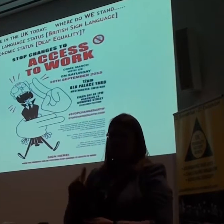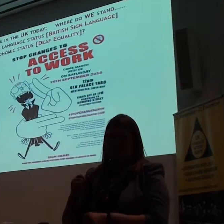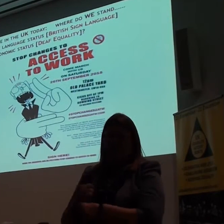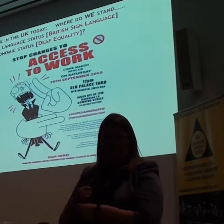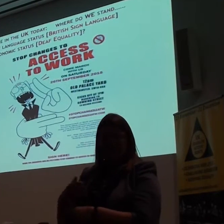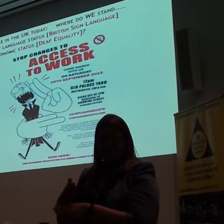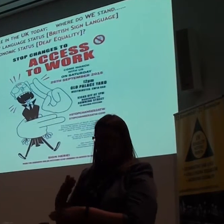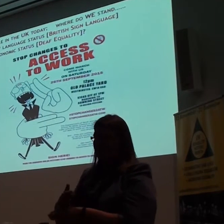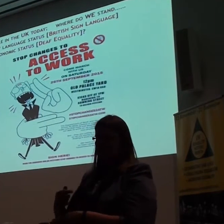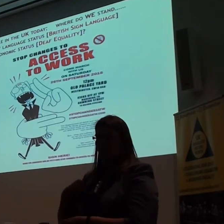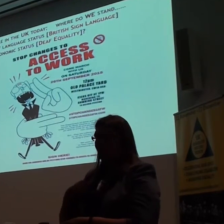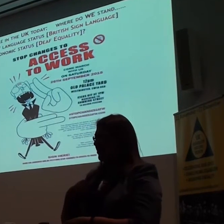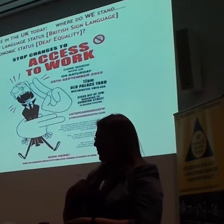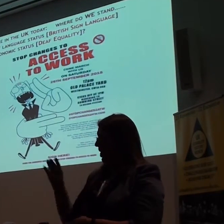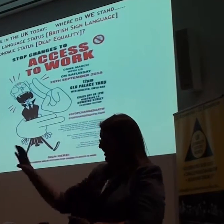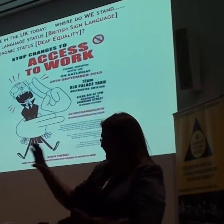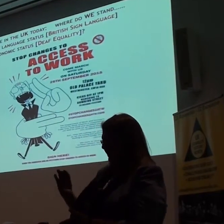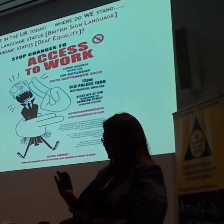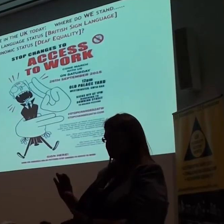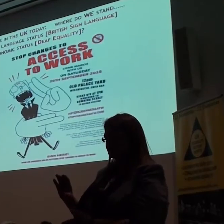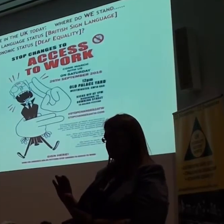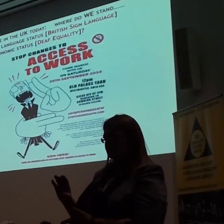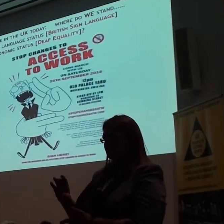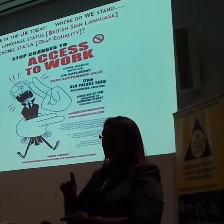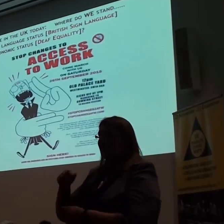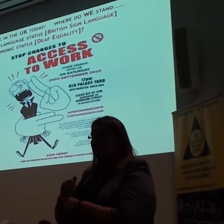not going to sit back. And let the government ignore us.